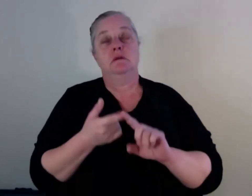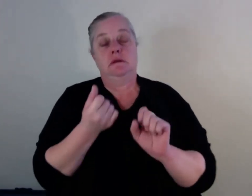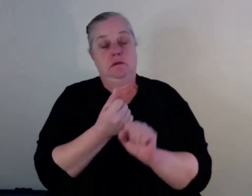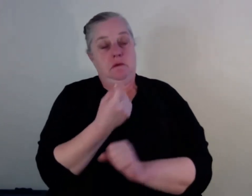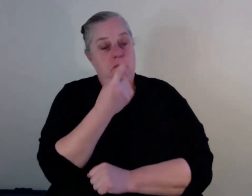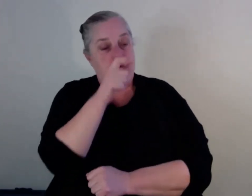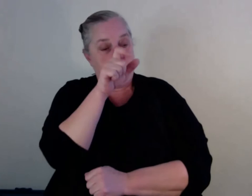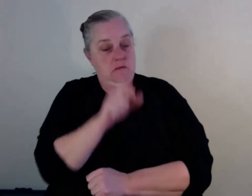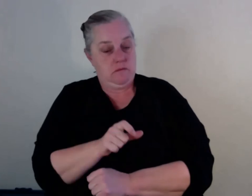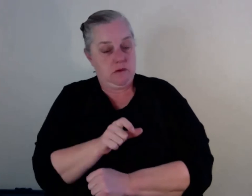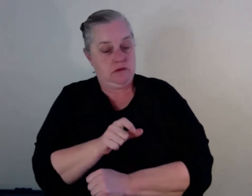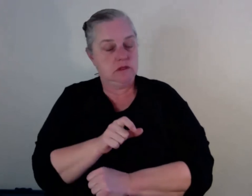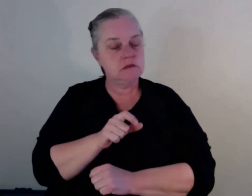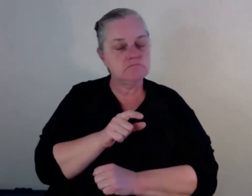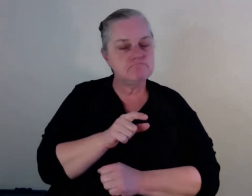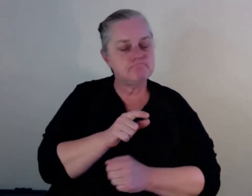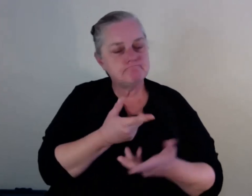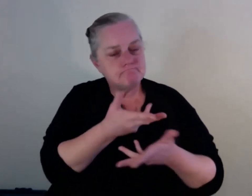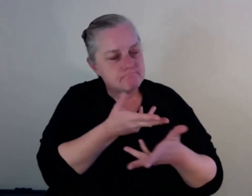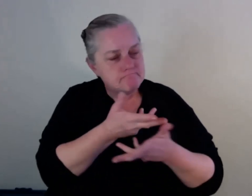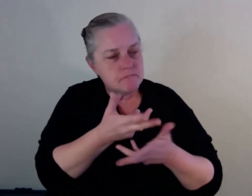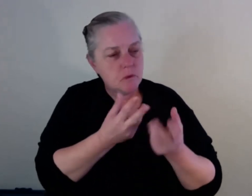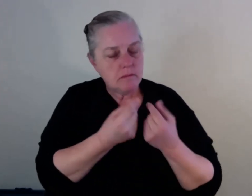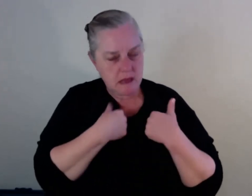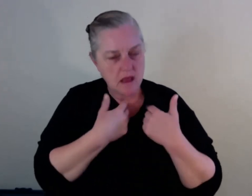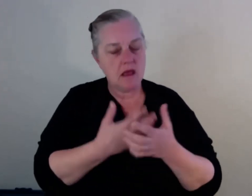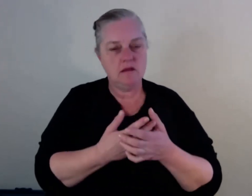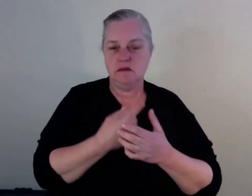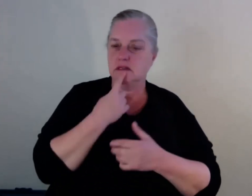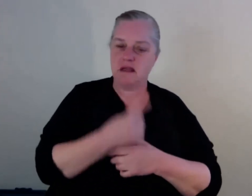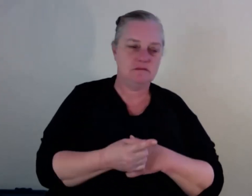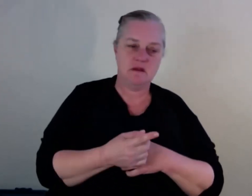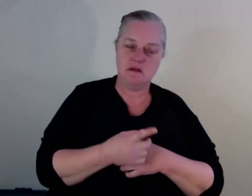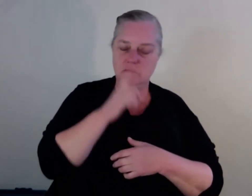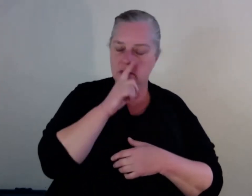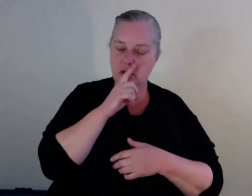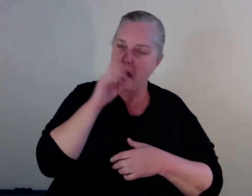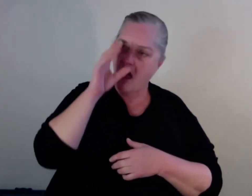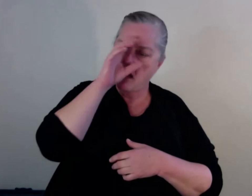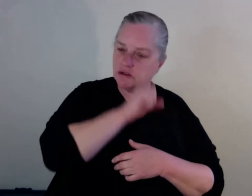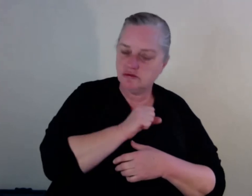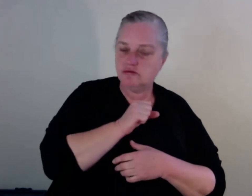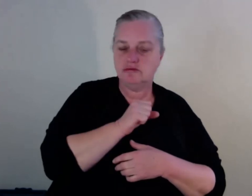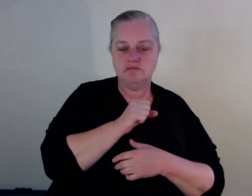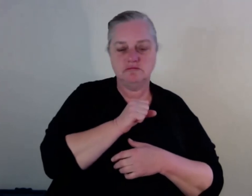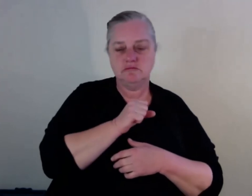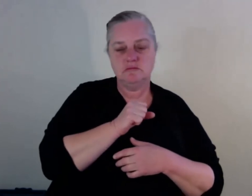in relation to accessing AOD support and the importance of producing resources that target older